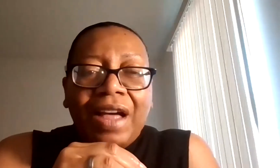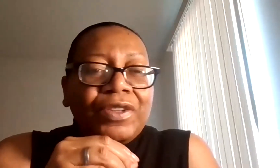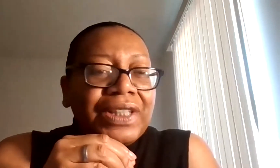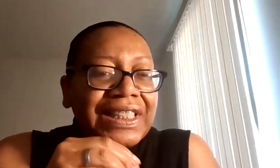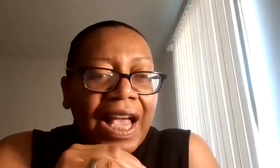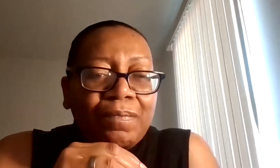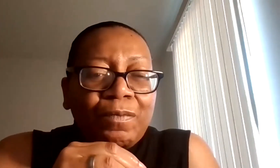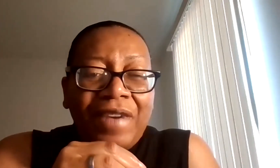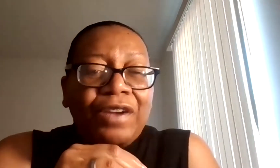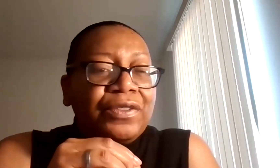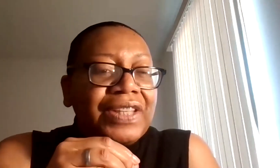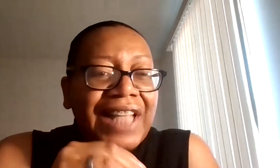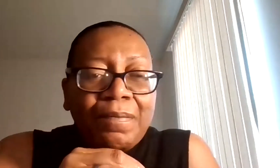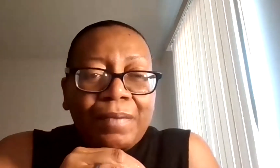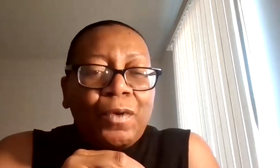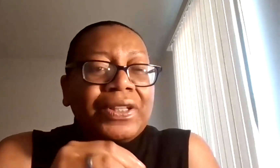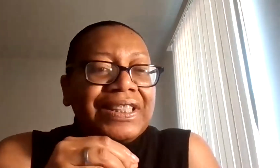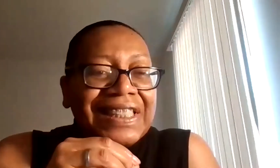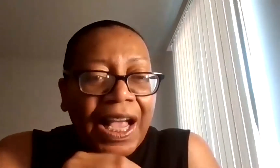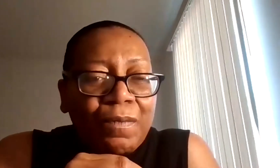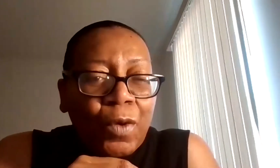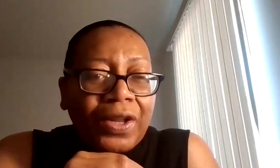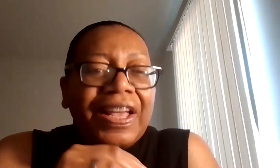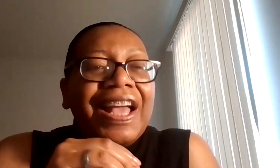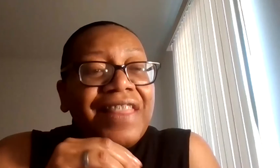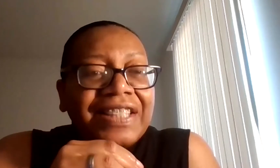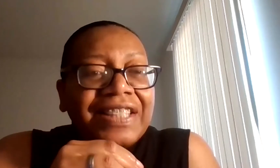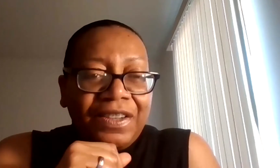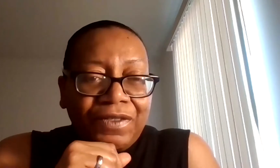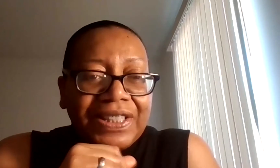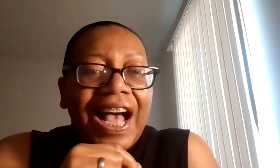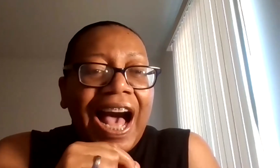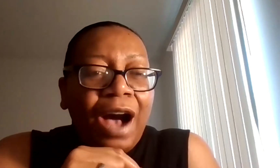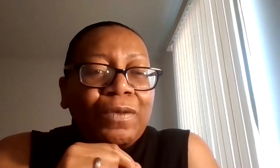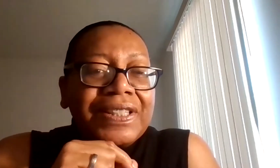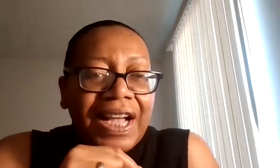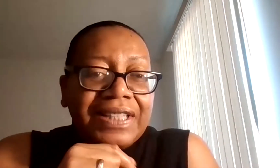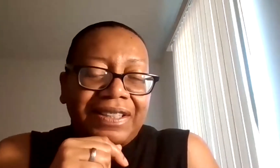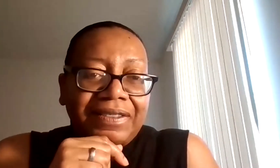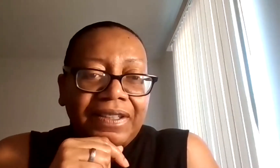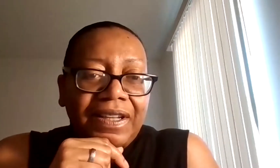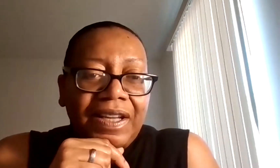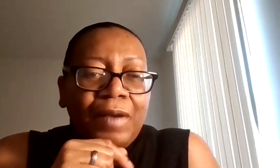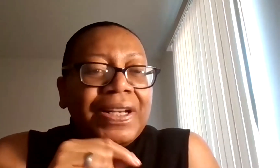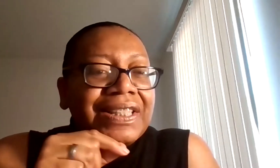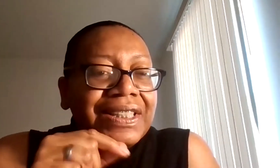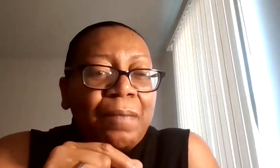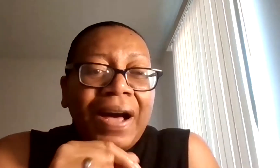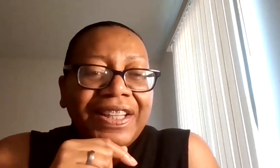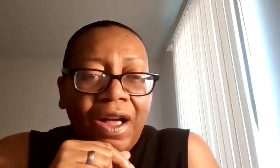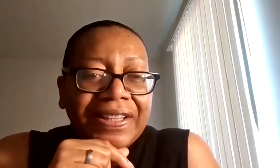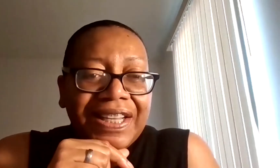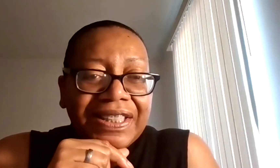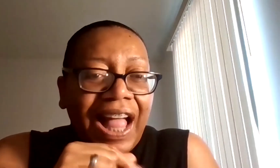the same level, the same value, the same importance, the same worth. That's the difference. Ours doesn't. Because